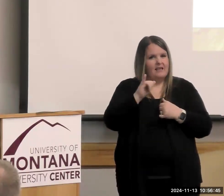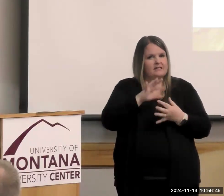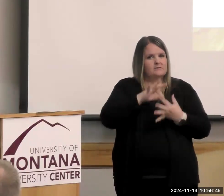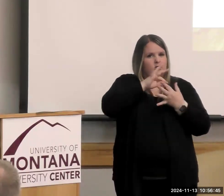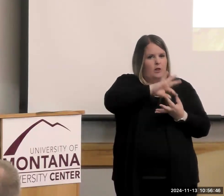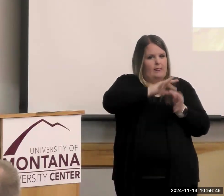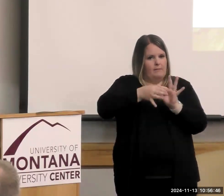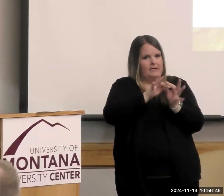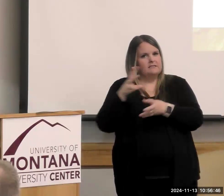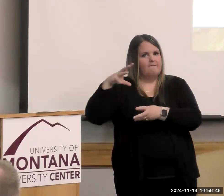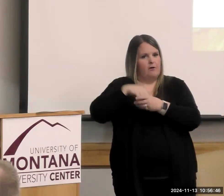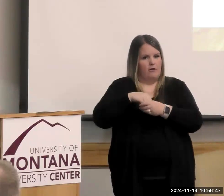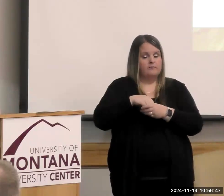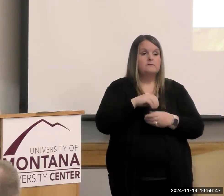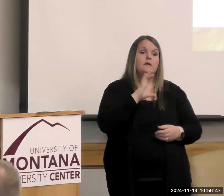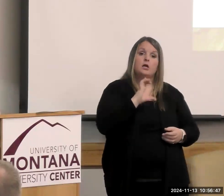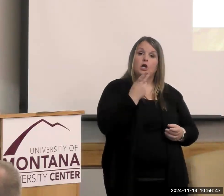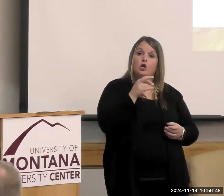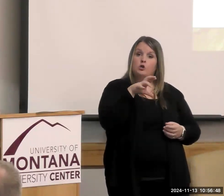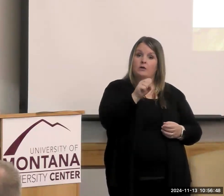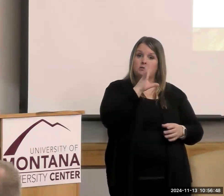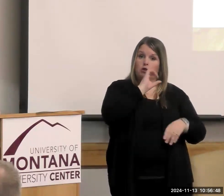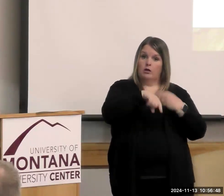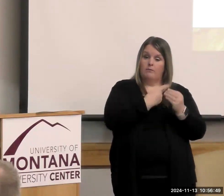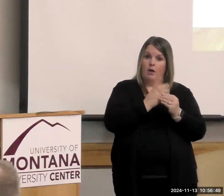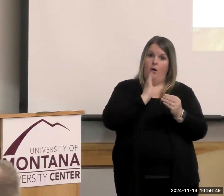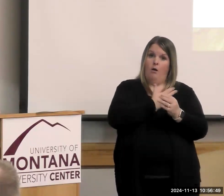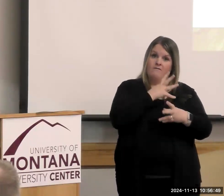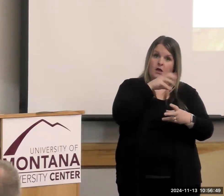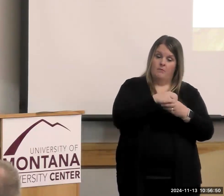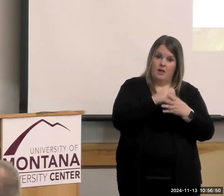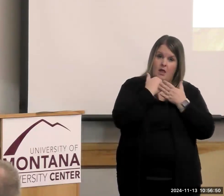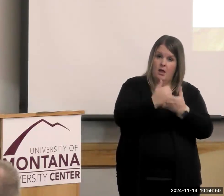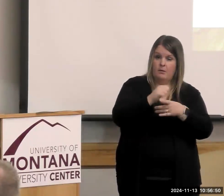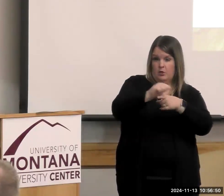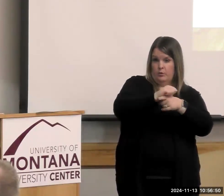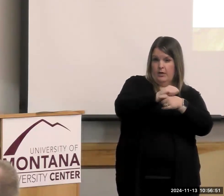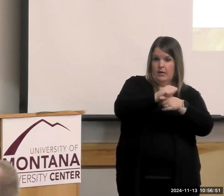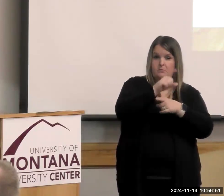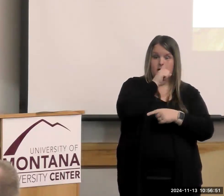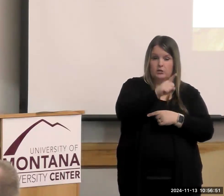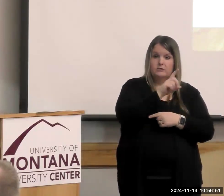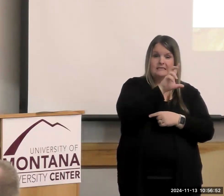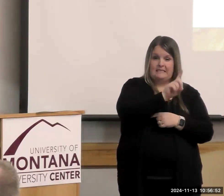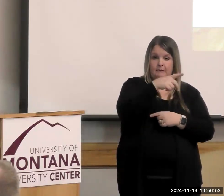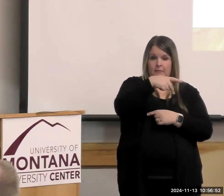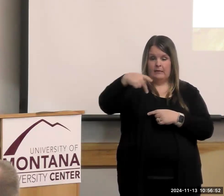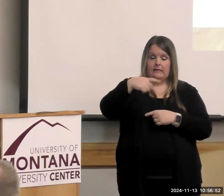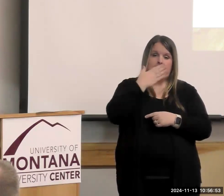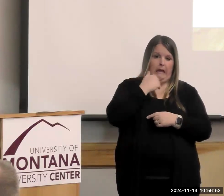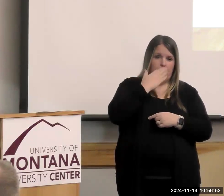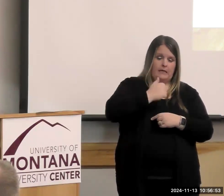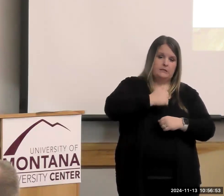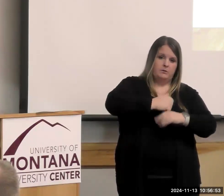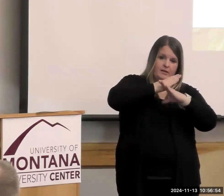making. Chris talked about our involvement in helping with the training to make diabetes prevention inclusive for people